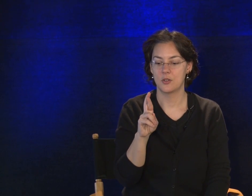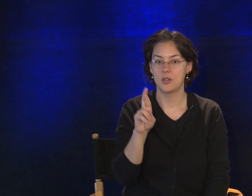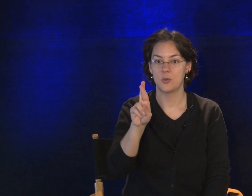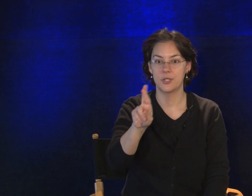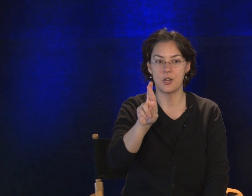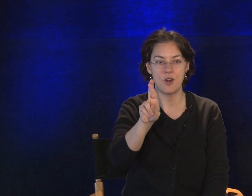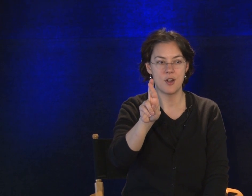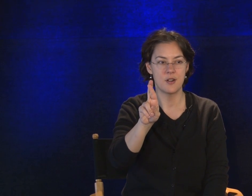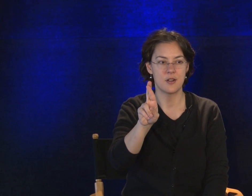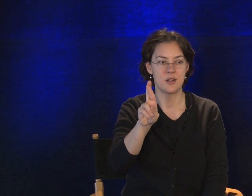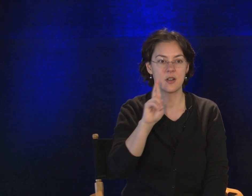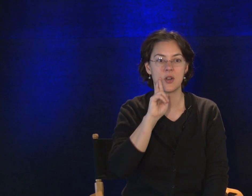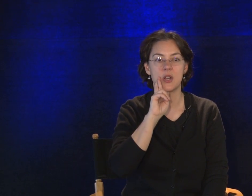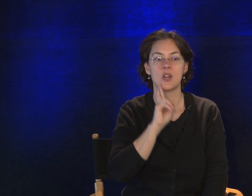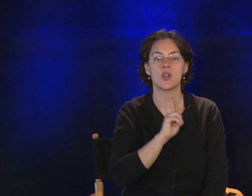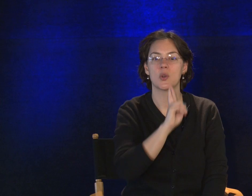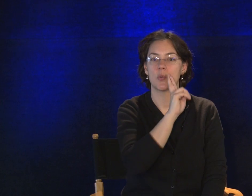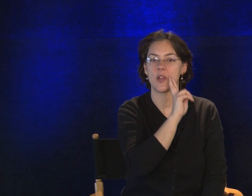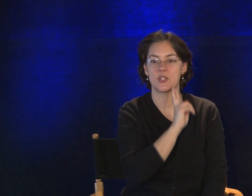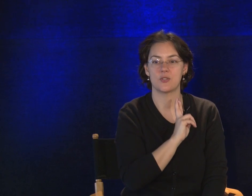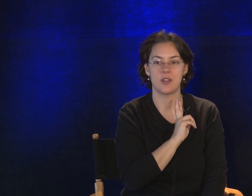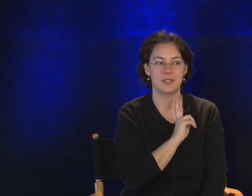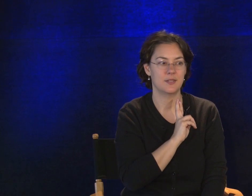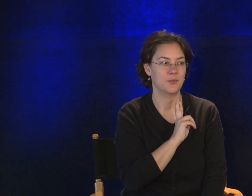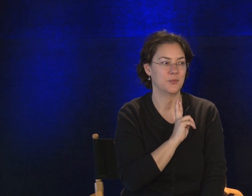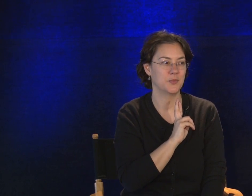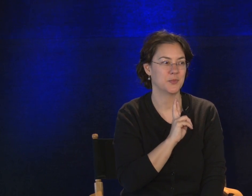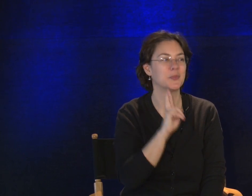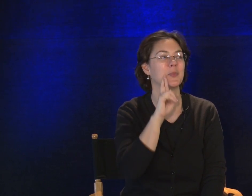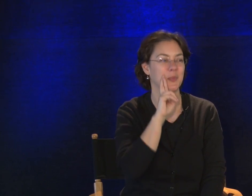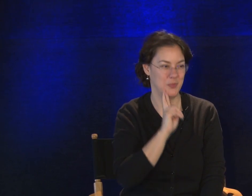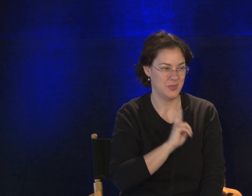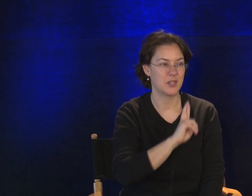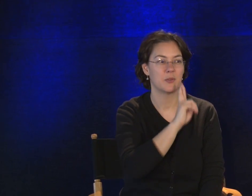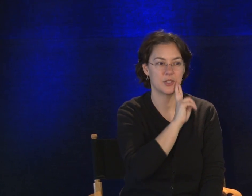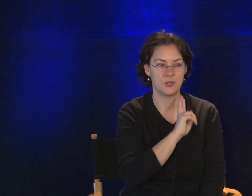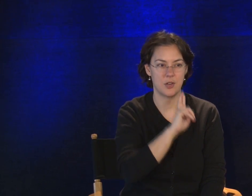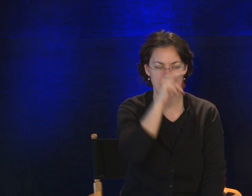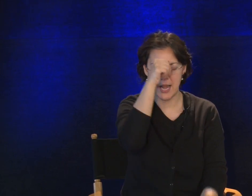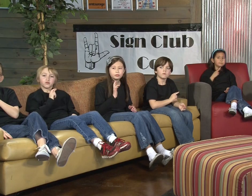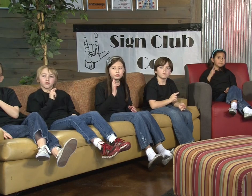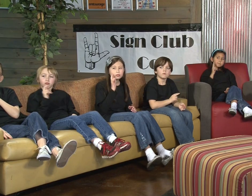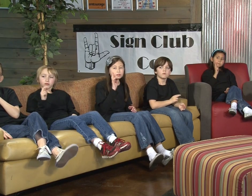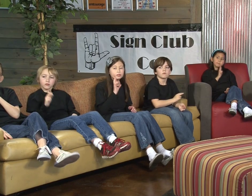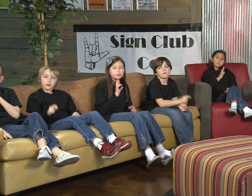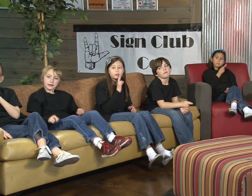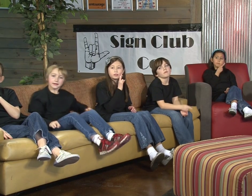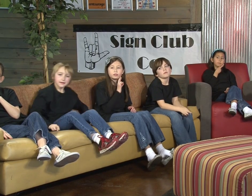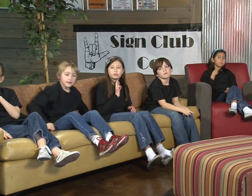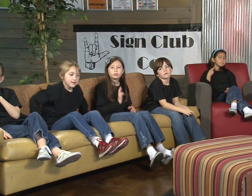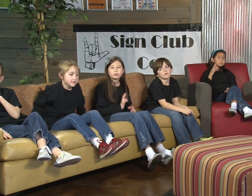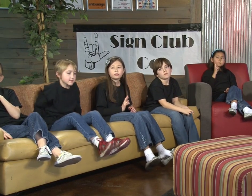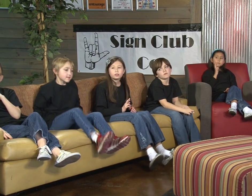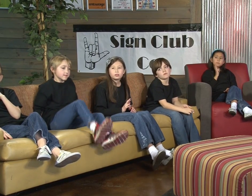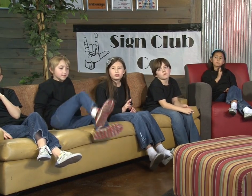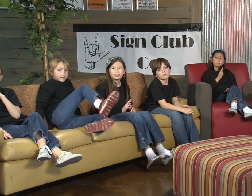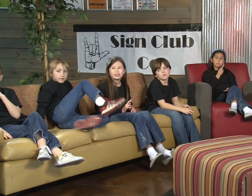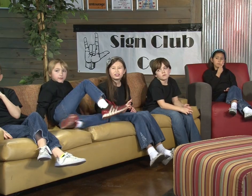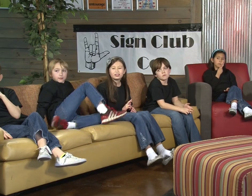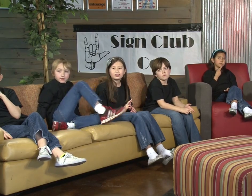With an R. Restaurant. Restaurant. And I remember that sign because it's a place that you eat.